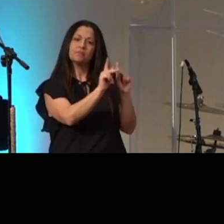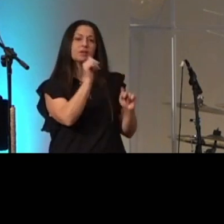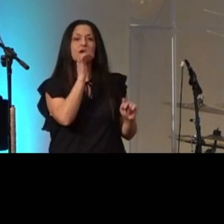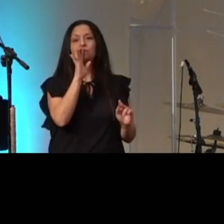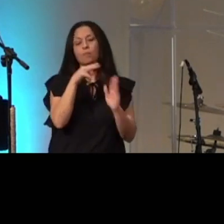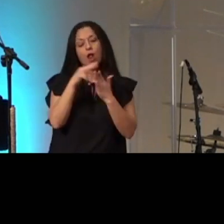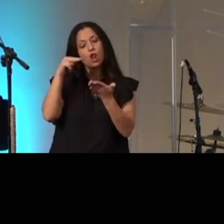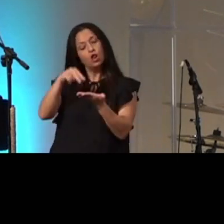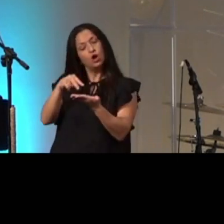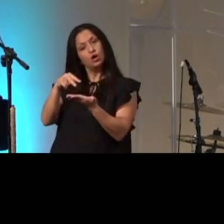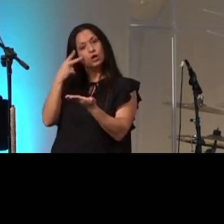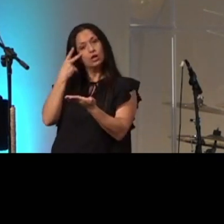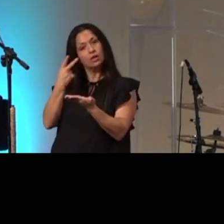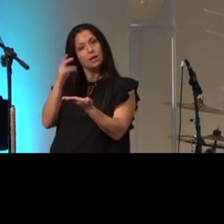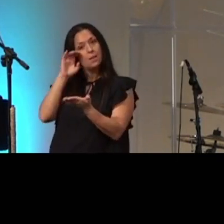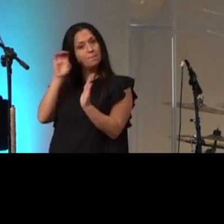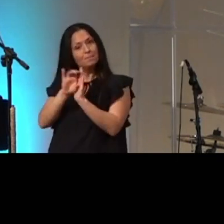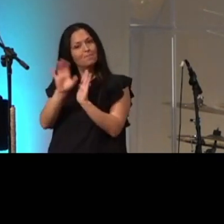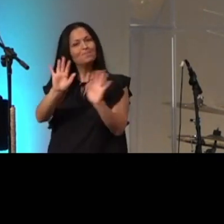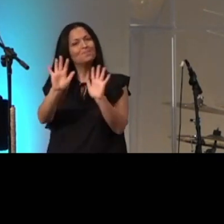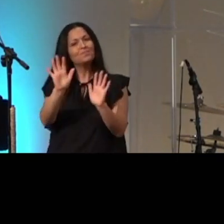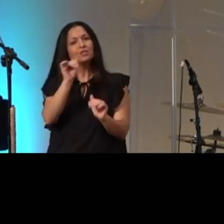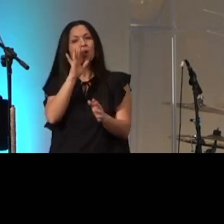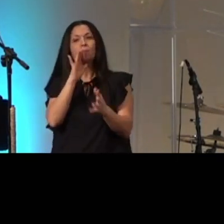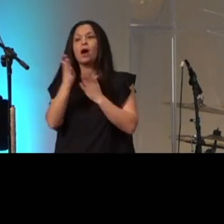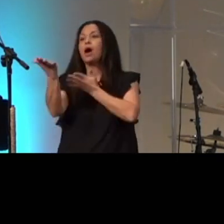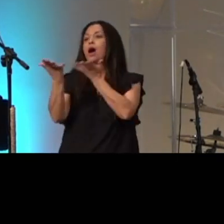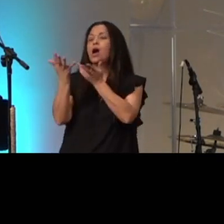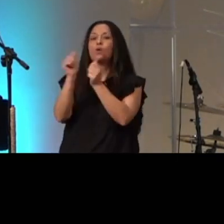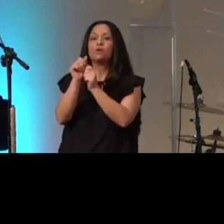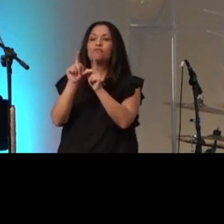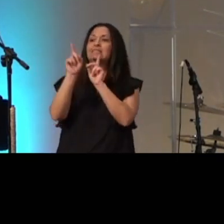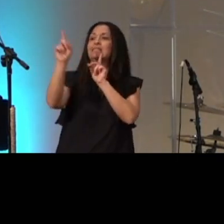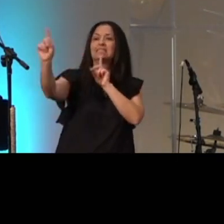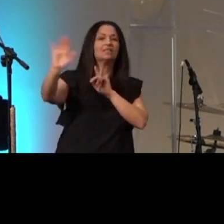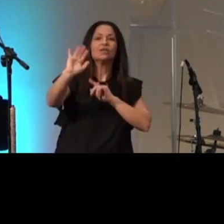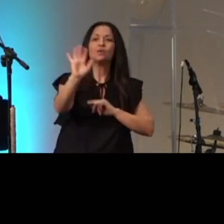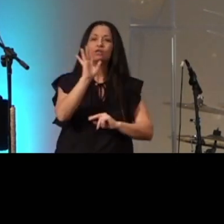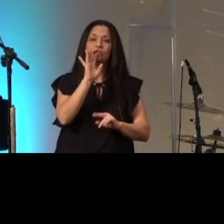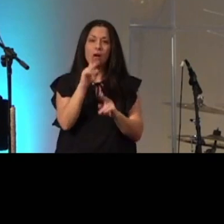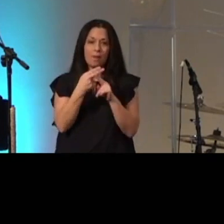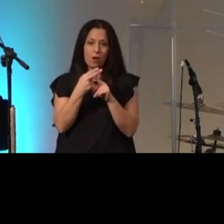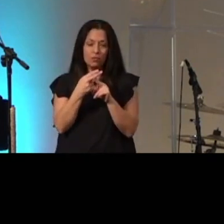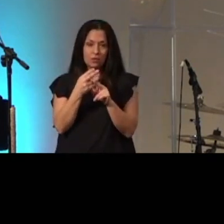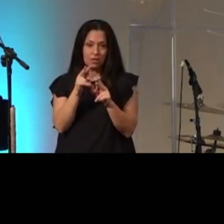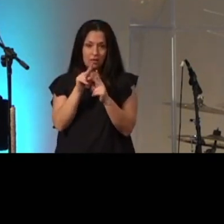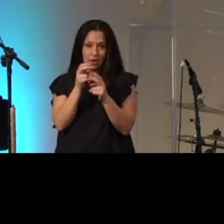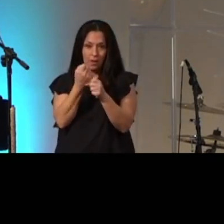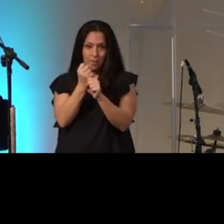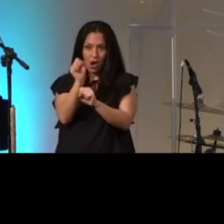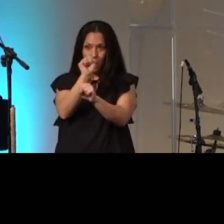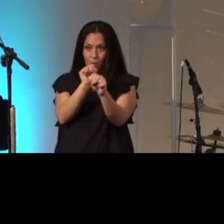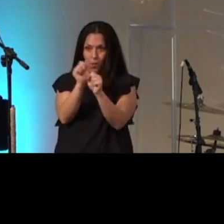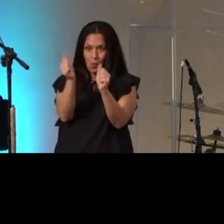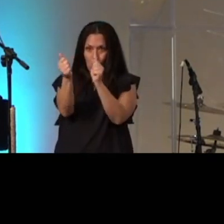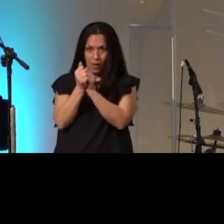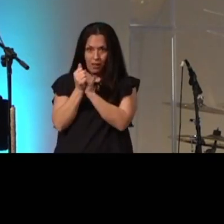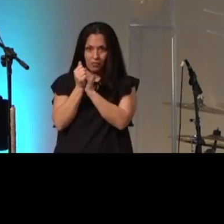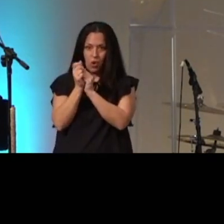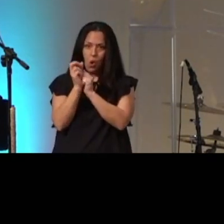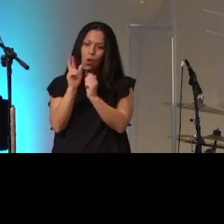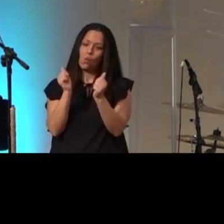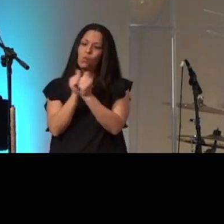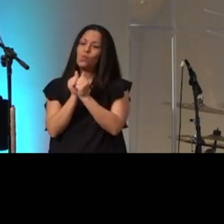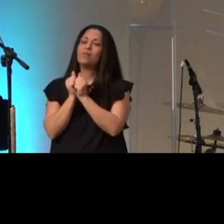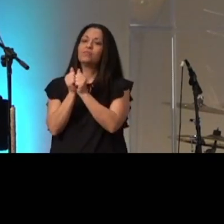we're not talking about interacting with them from a distance we're talking about either making an appointment with them or coming into their very